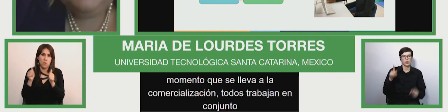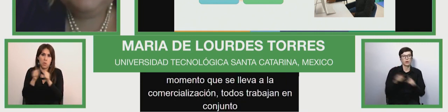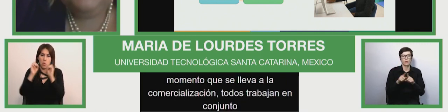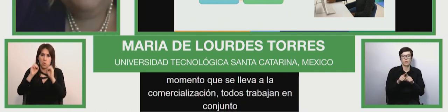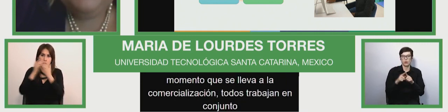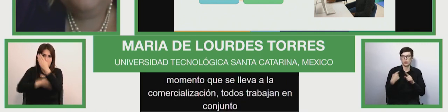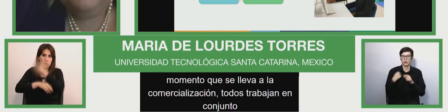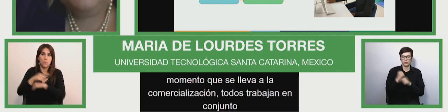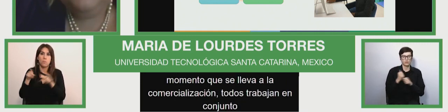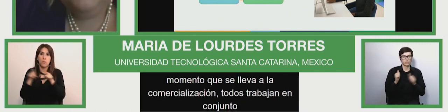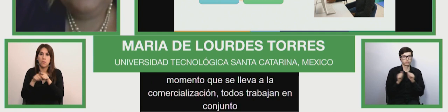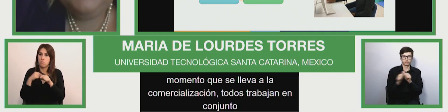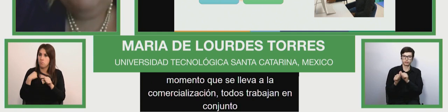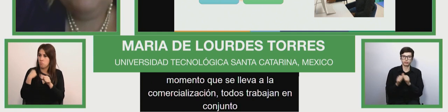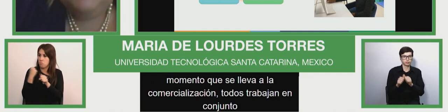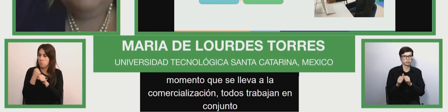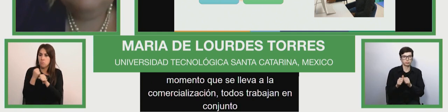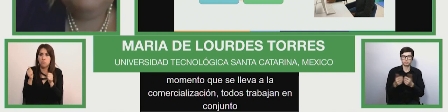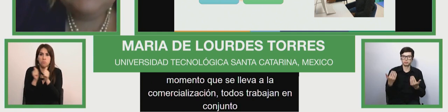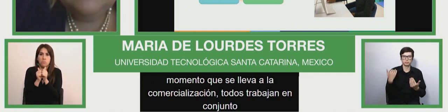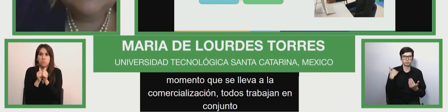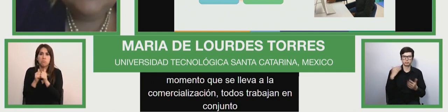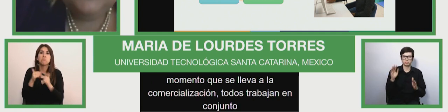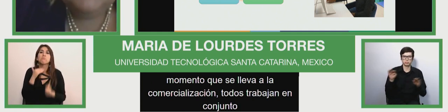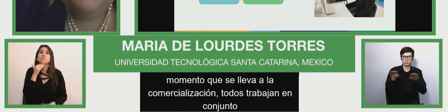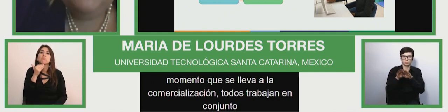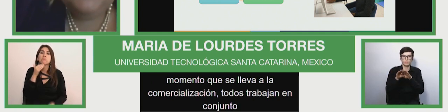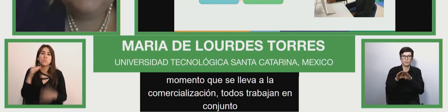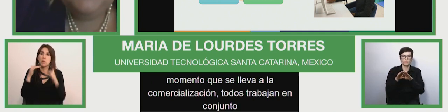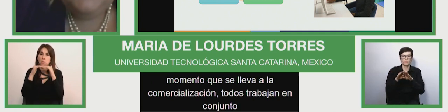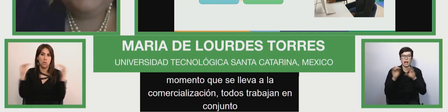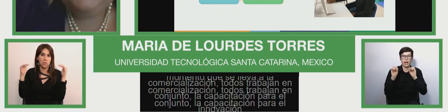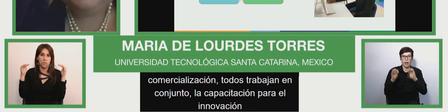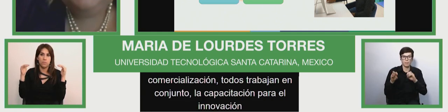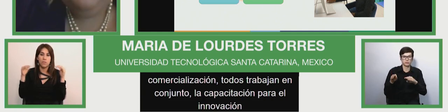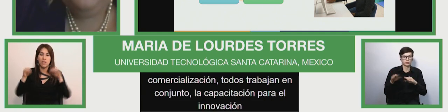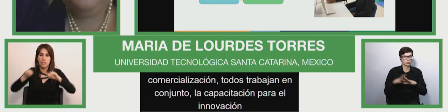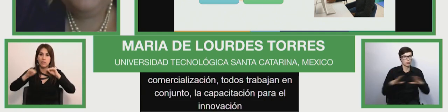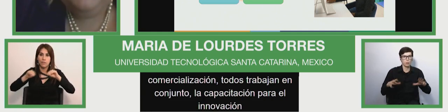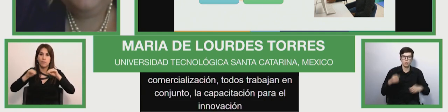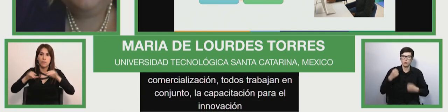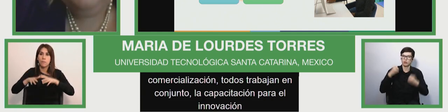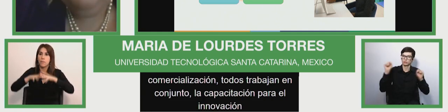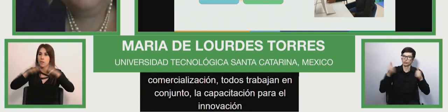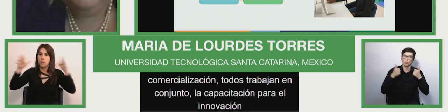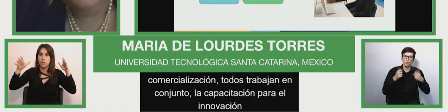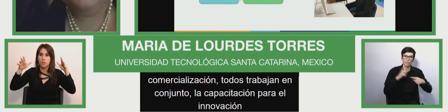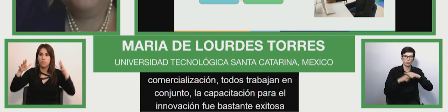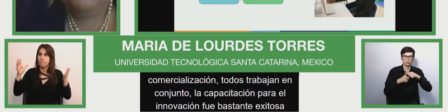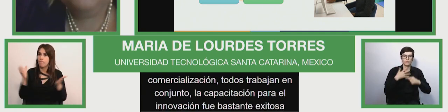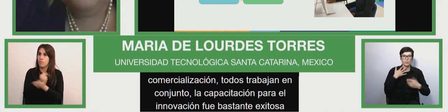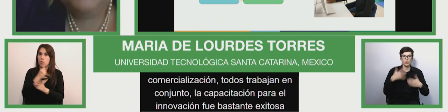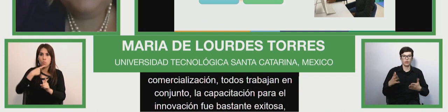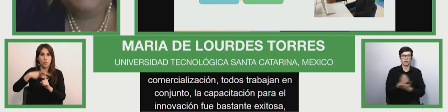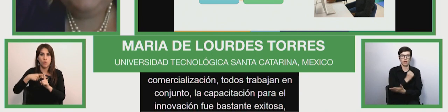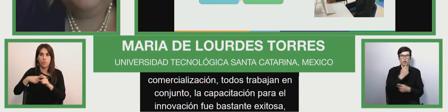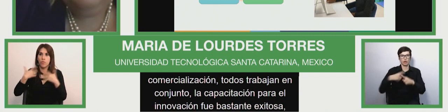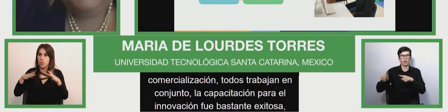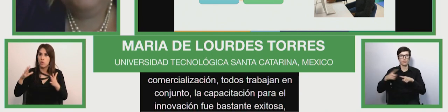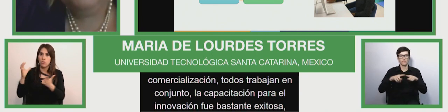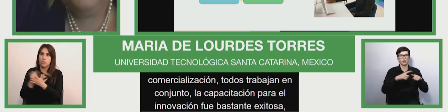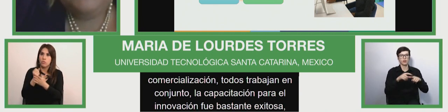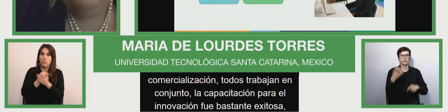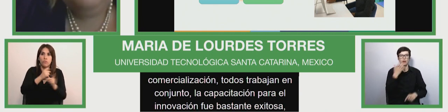and to also doing it to the commercialization everybody works together in this form um